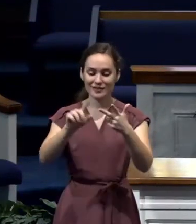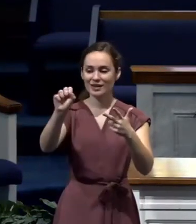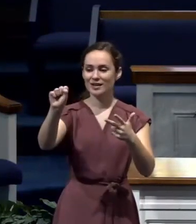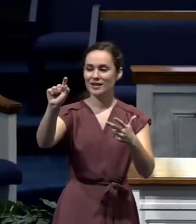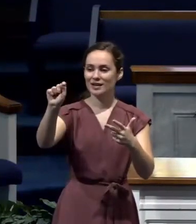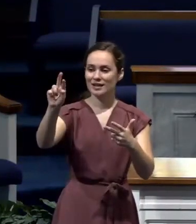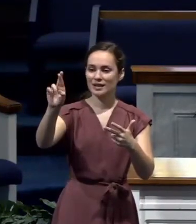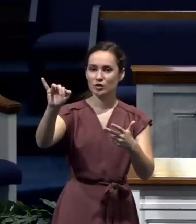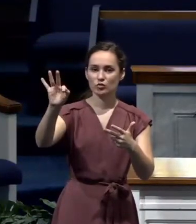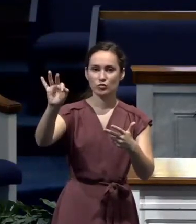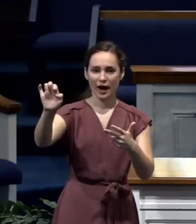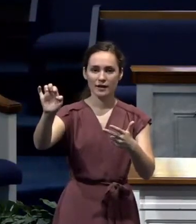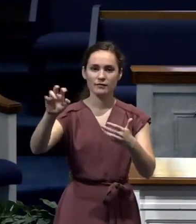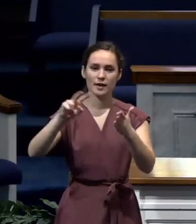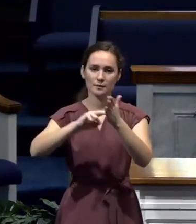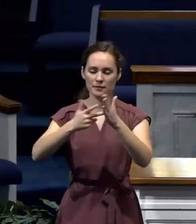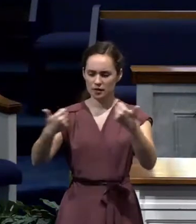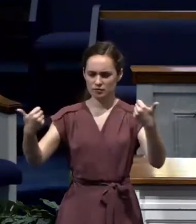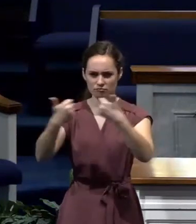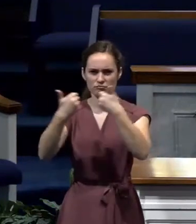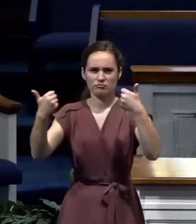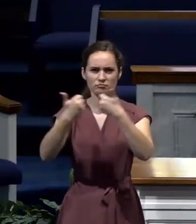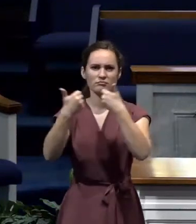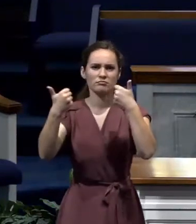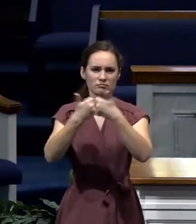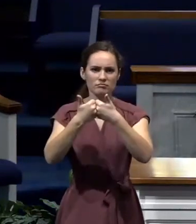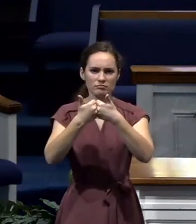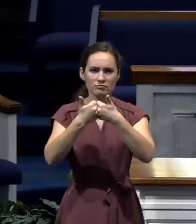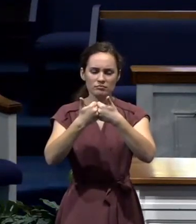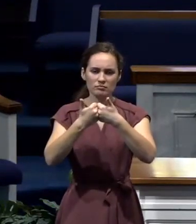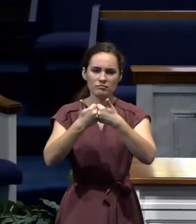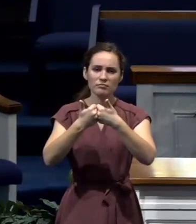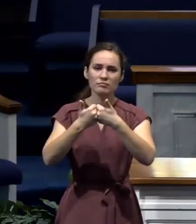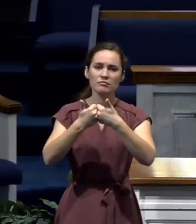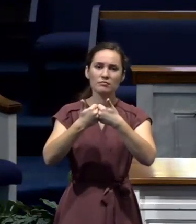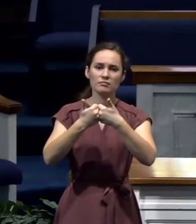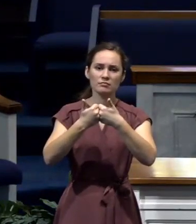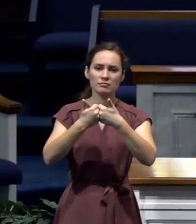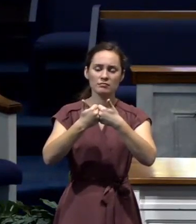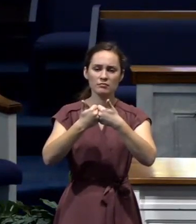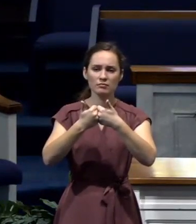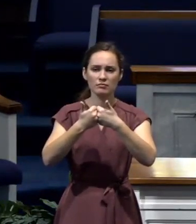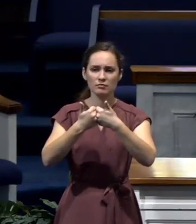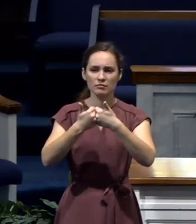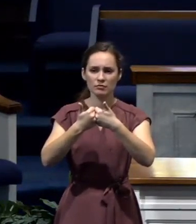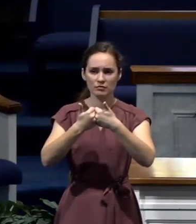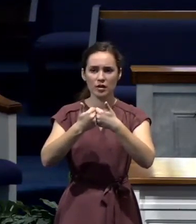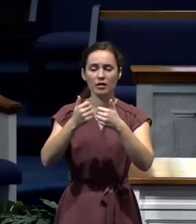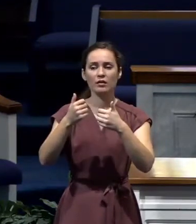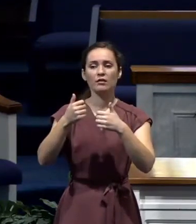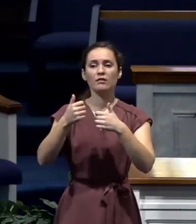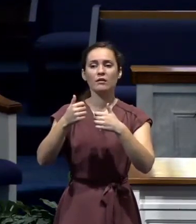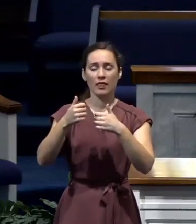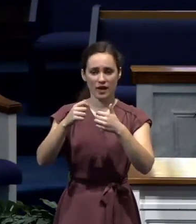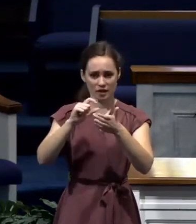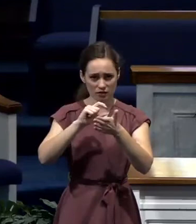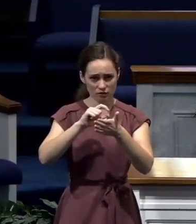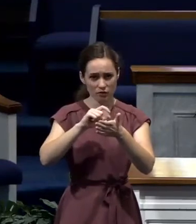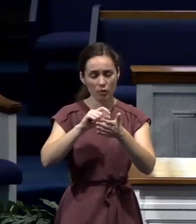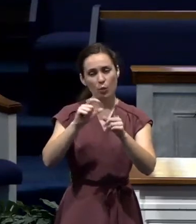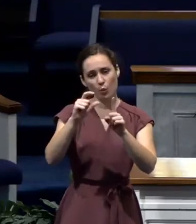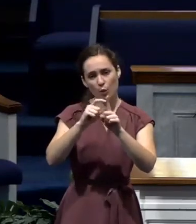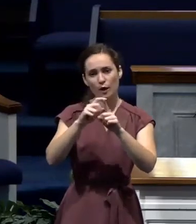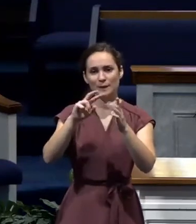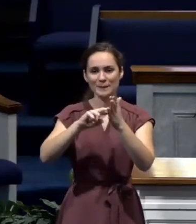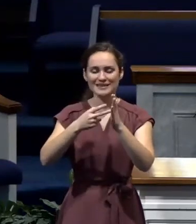It's kind of a competition. And that is, and then there's the word contention also in verse 15, meaning selfish